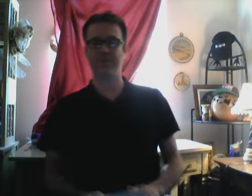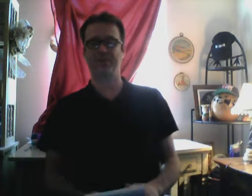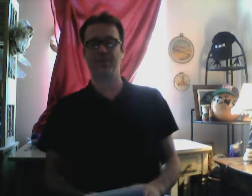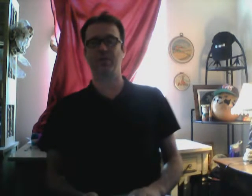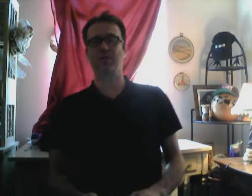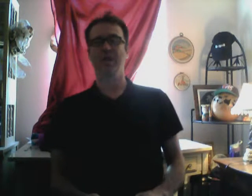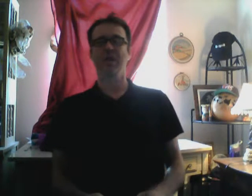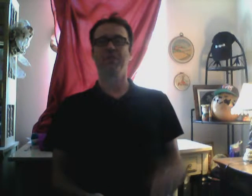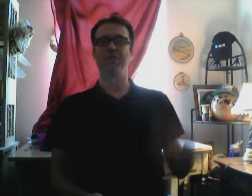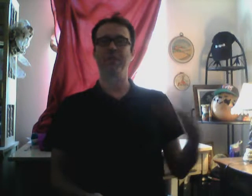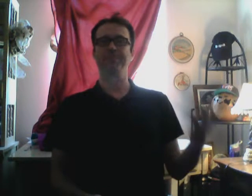That.